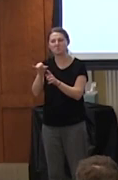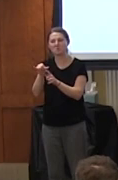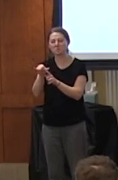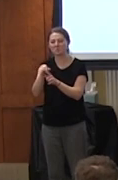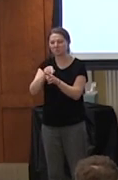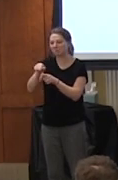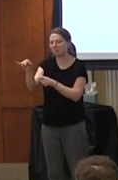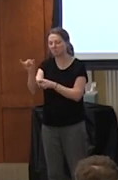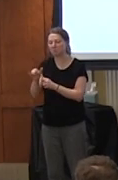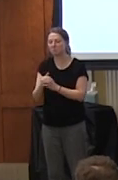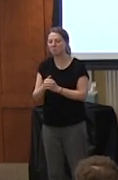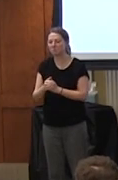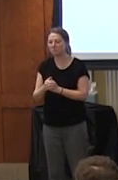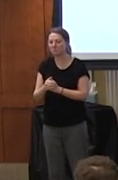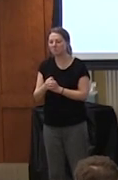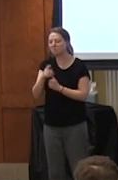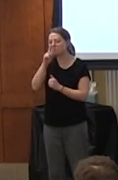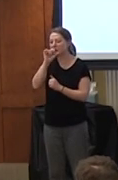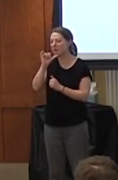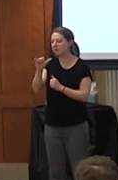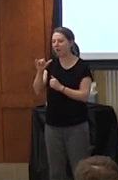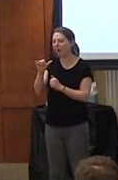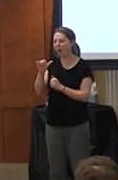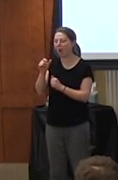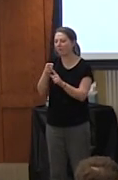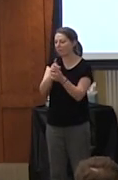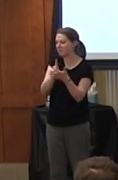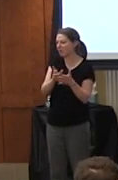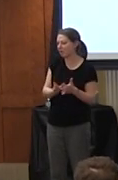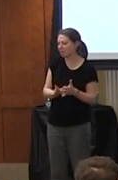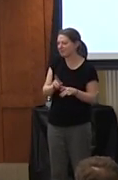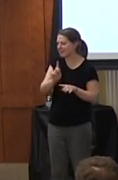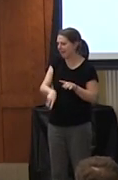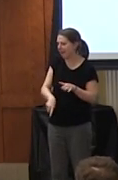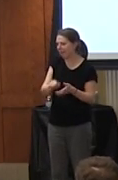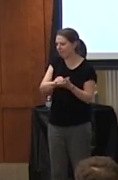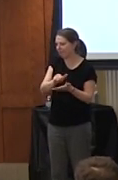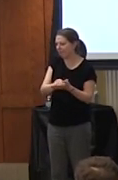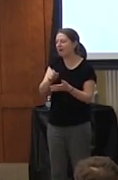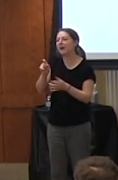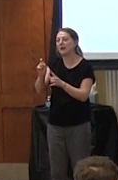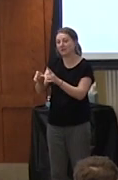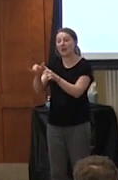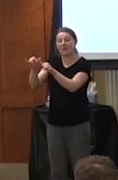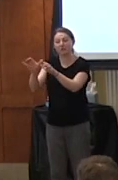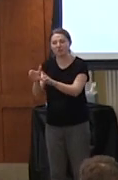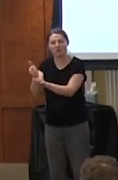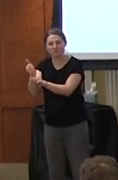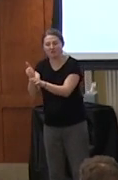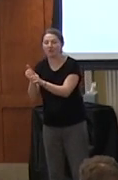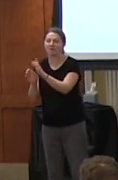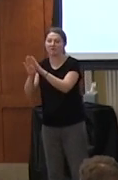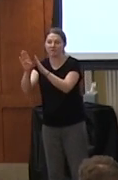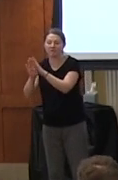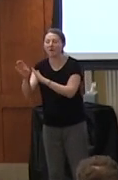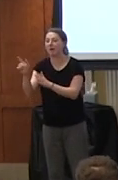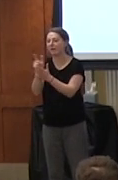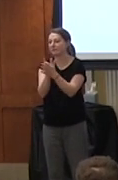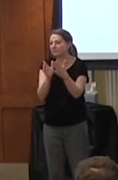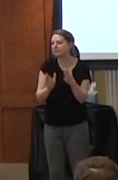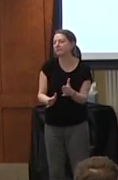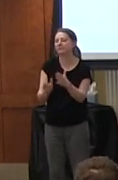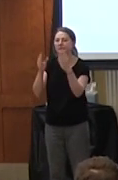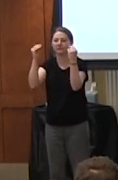is it's not composed by designers it can't it needs to be composed by engineers by attorneys by